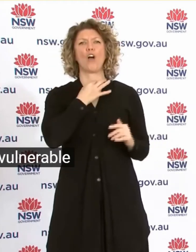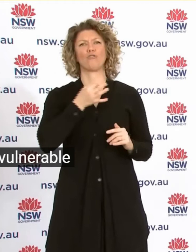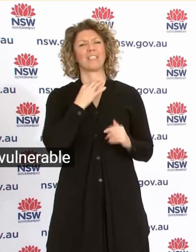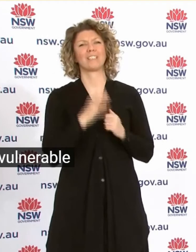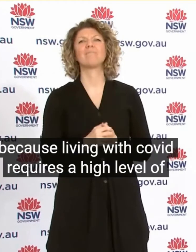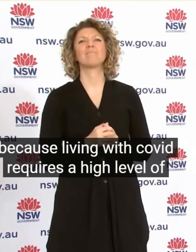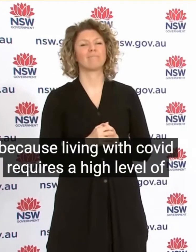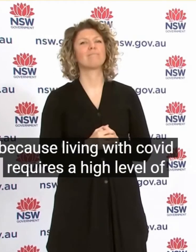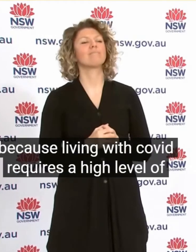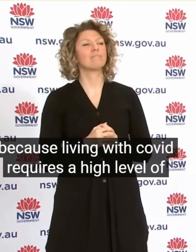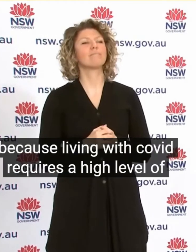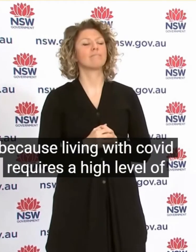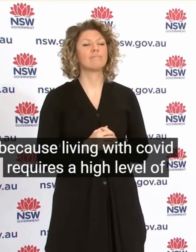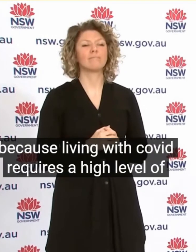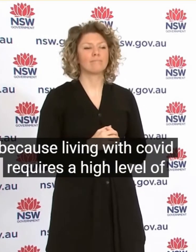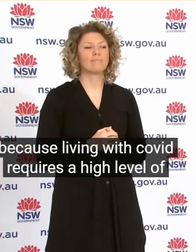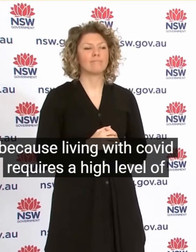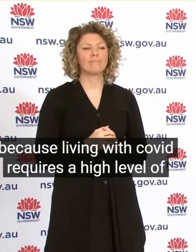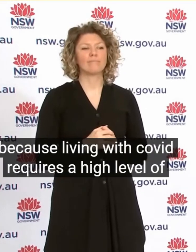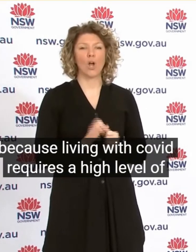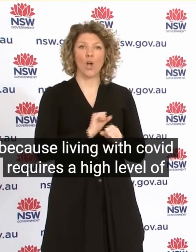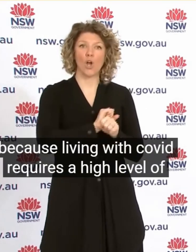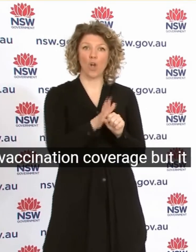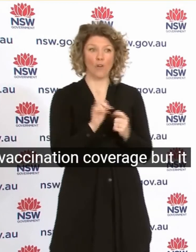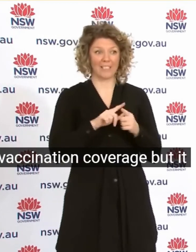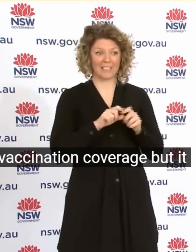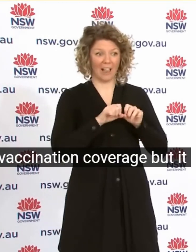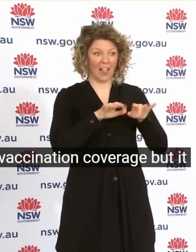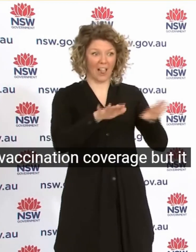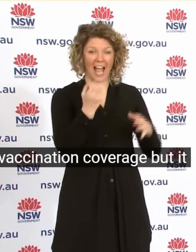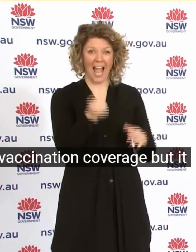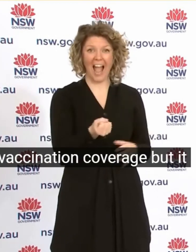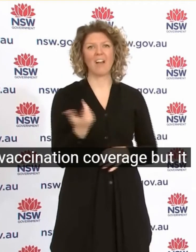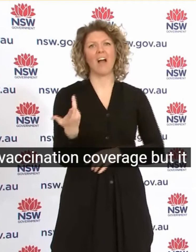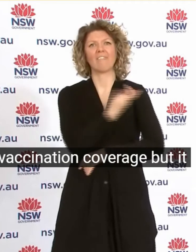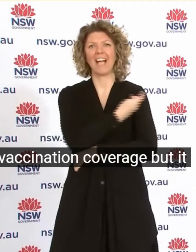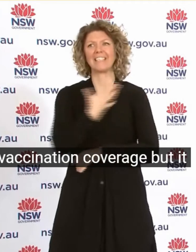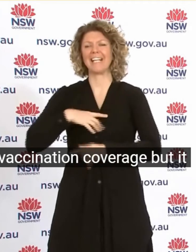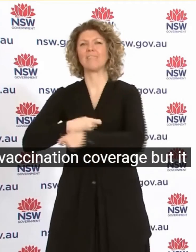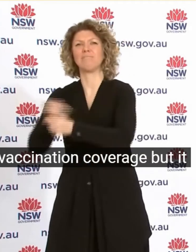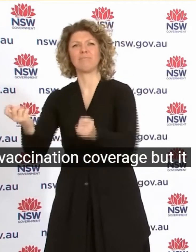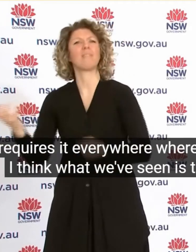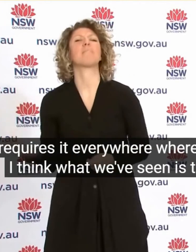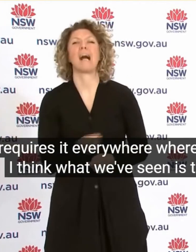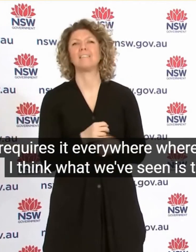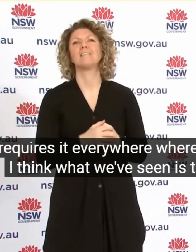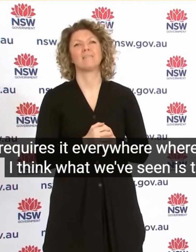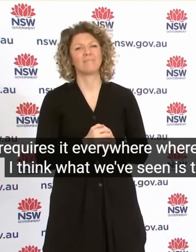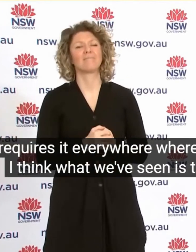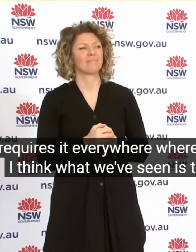With COVID Requires That High Level Of Vaccination Coverage But It Requires It Everywhere And I Think What We Have Seen Is That